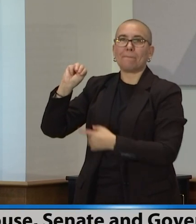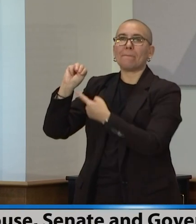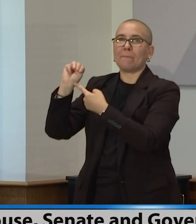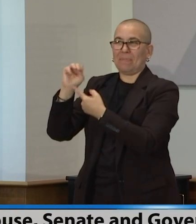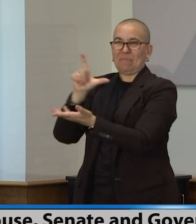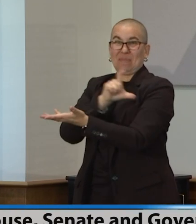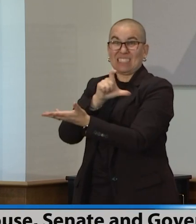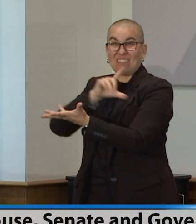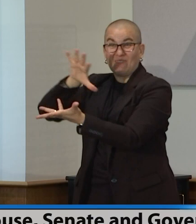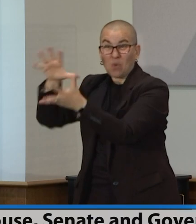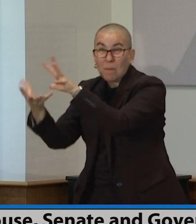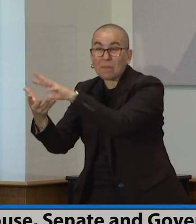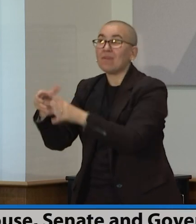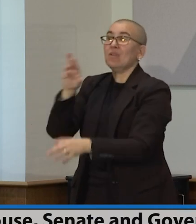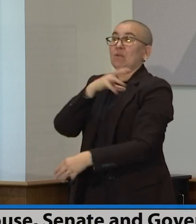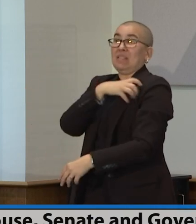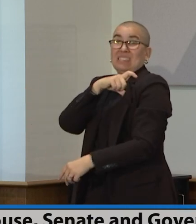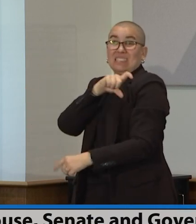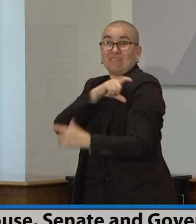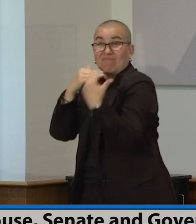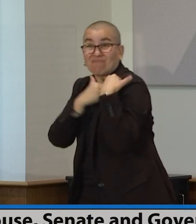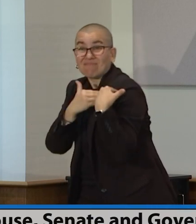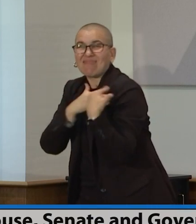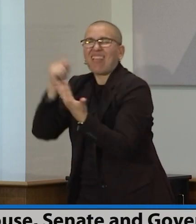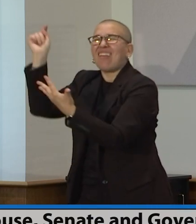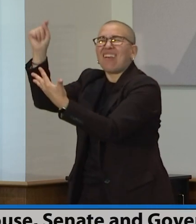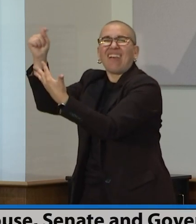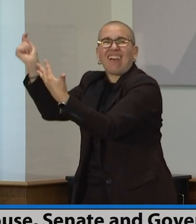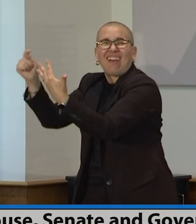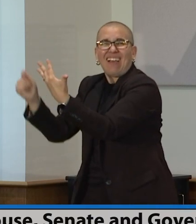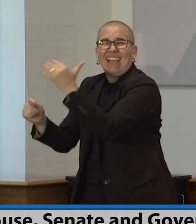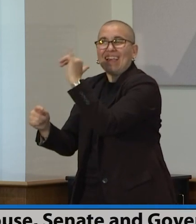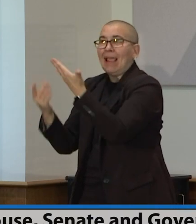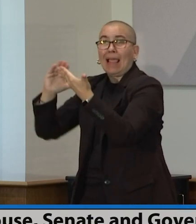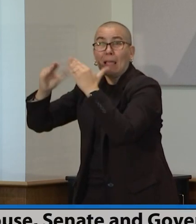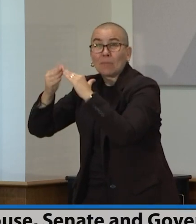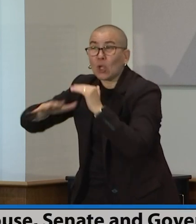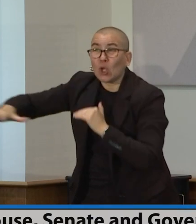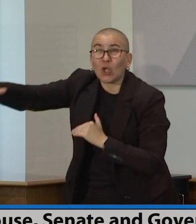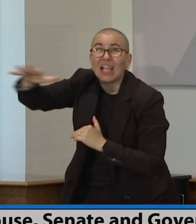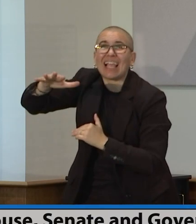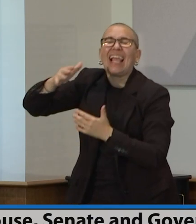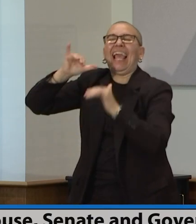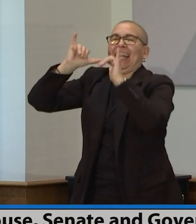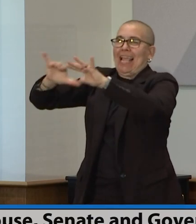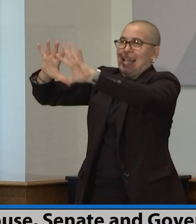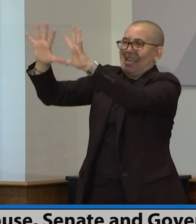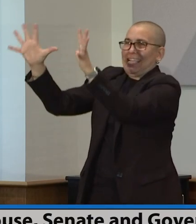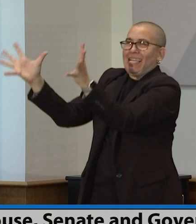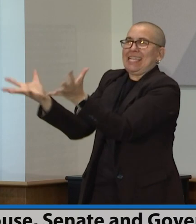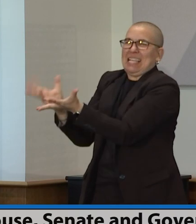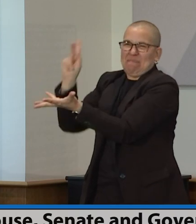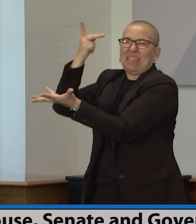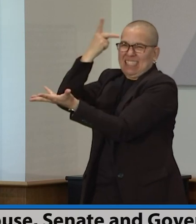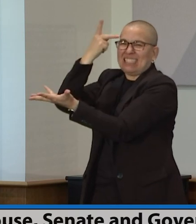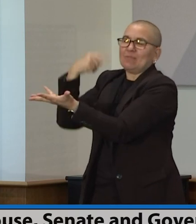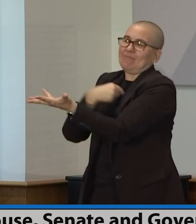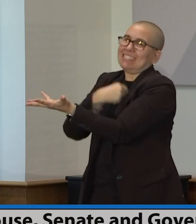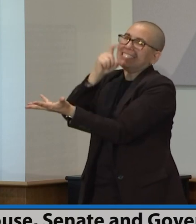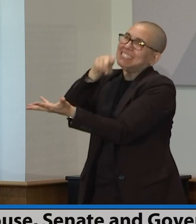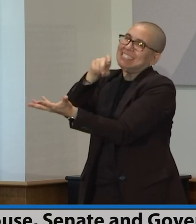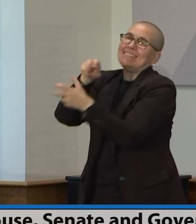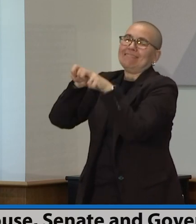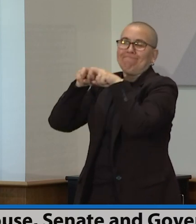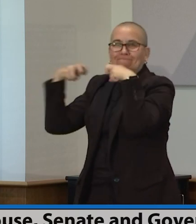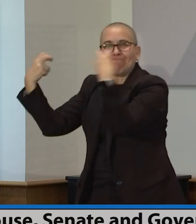to working with our community and law enforcement partners to get an agreement that can pass a Republican Senate and a Democratic House